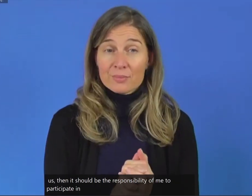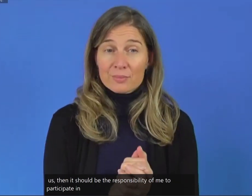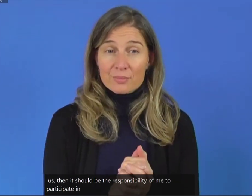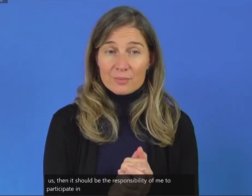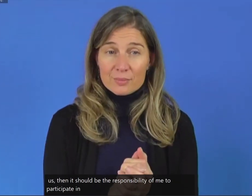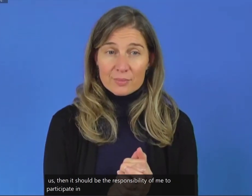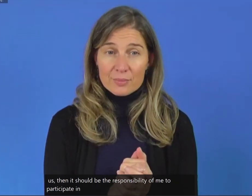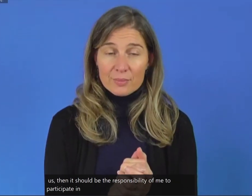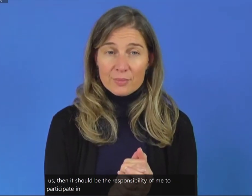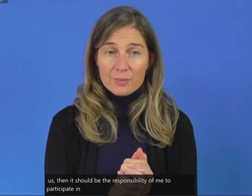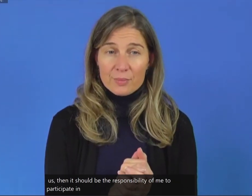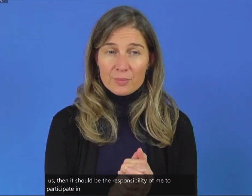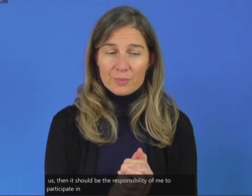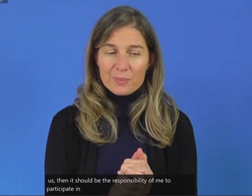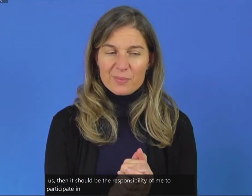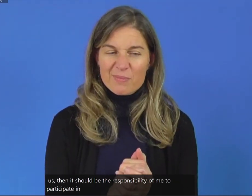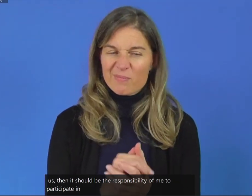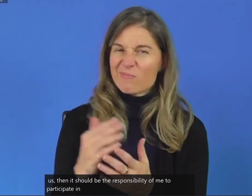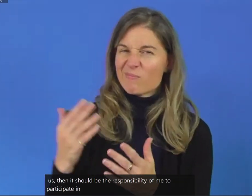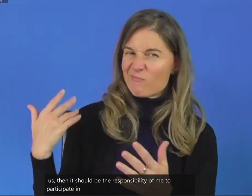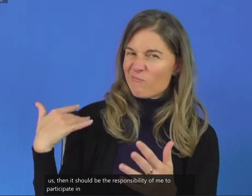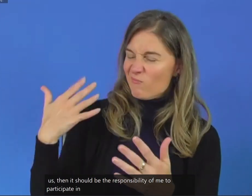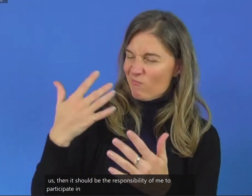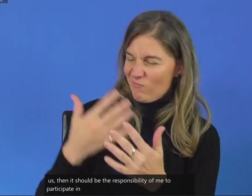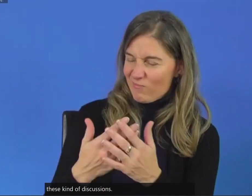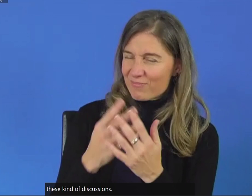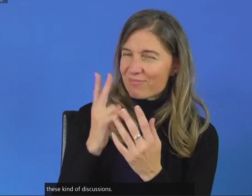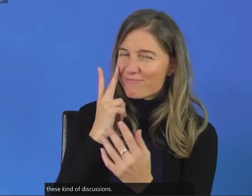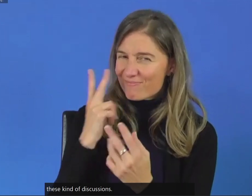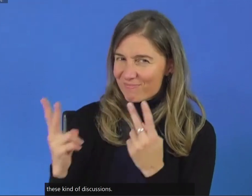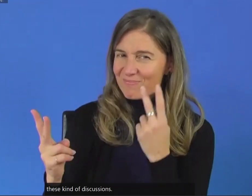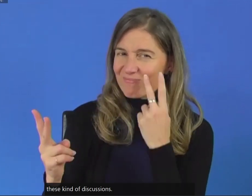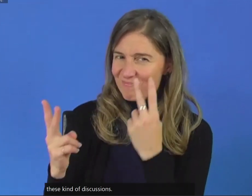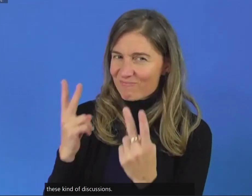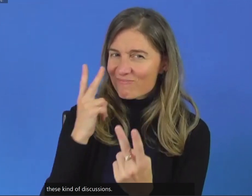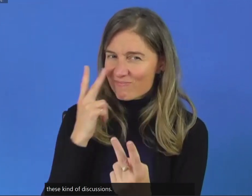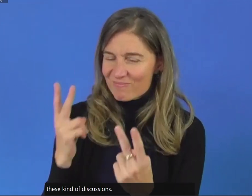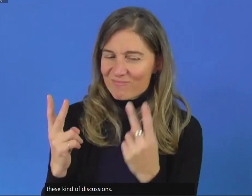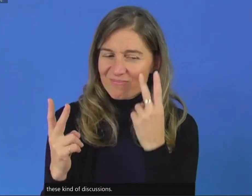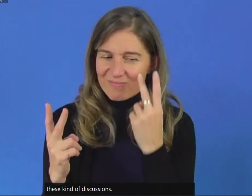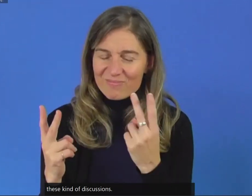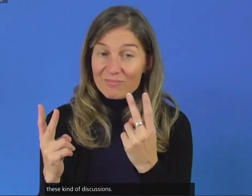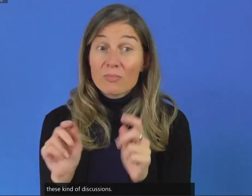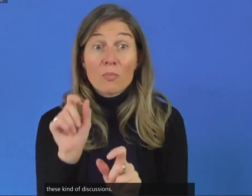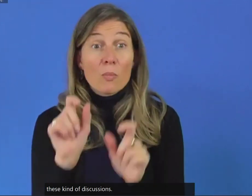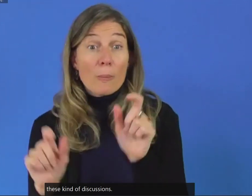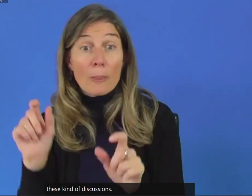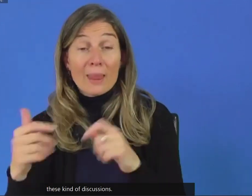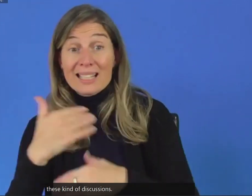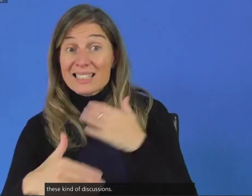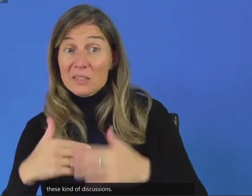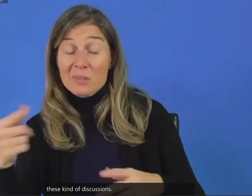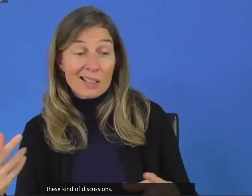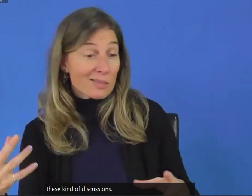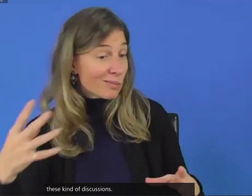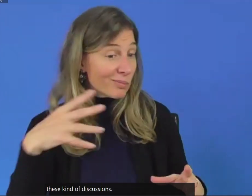is observed is that in these discussions, there is less participation of people with